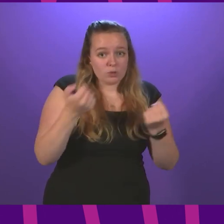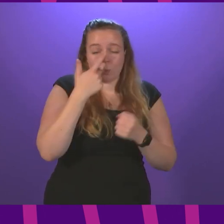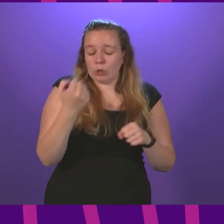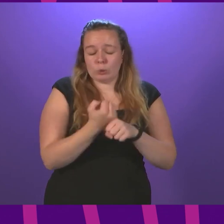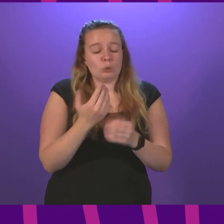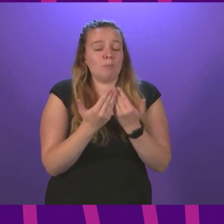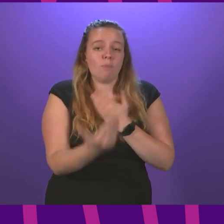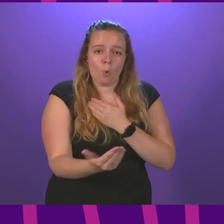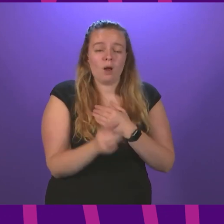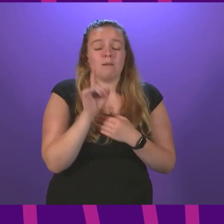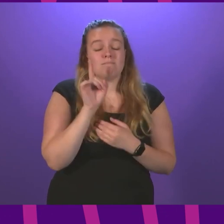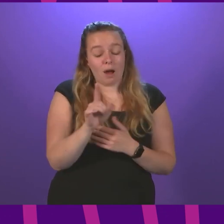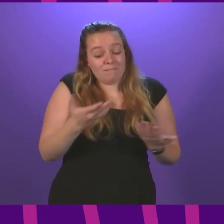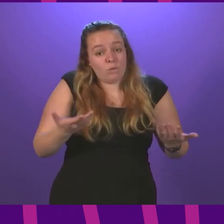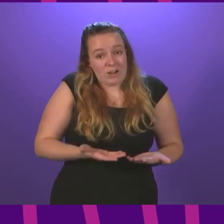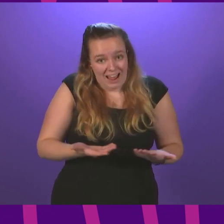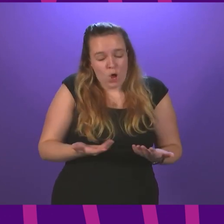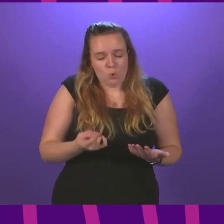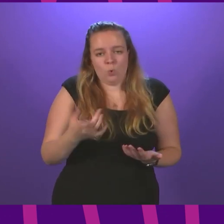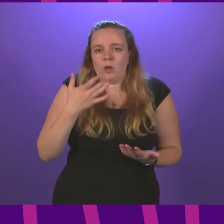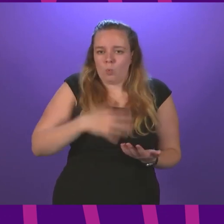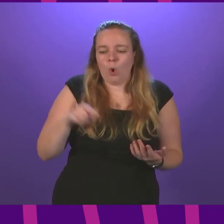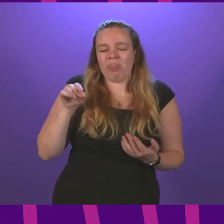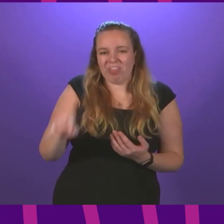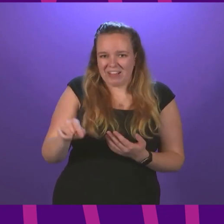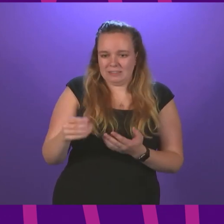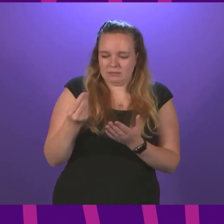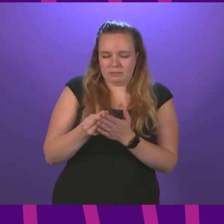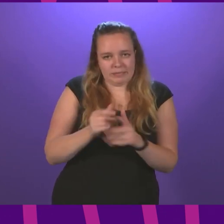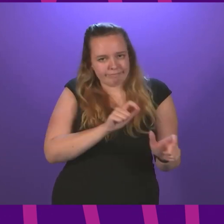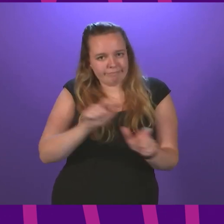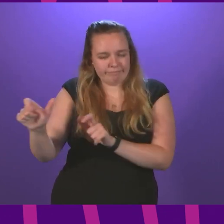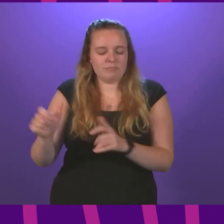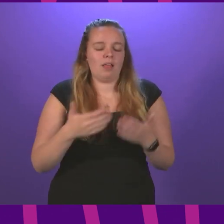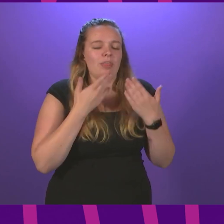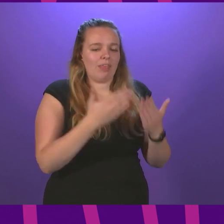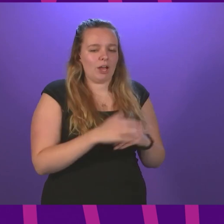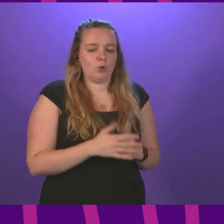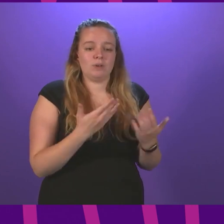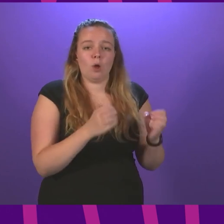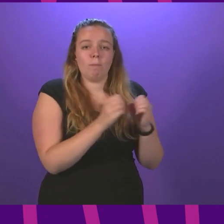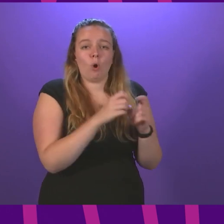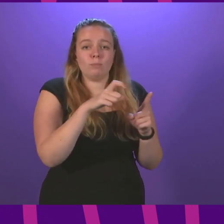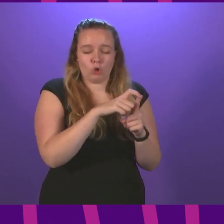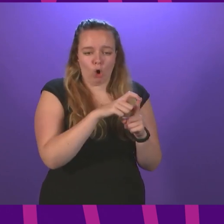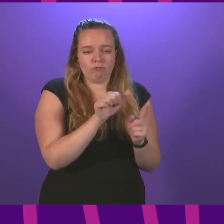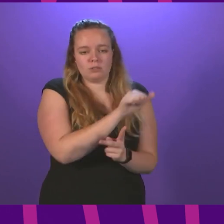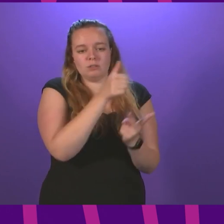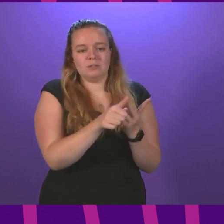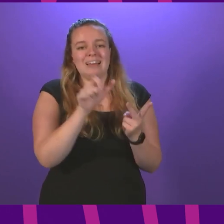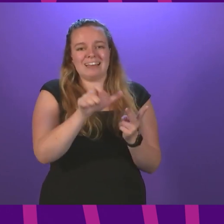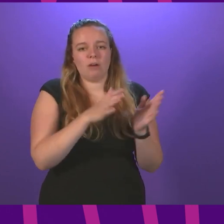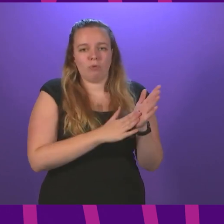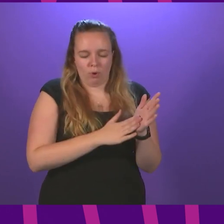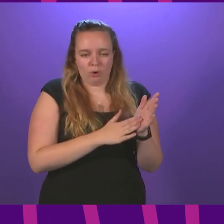much more. But for now, we want this lifeline retained. Thank you, Ms Chapman. I now call on Bob Doris, will be followed by Carol